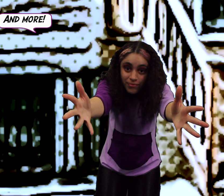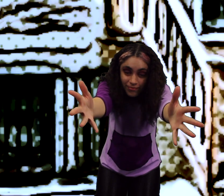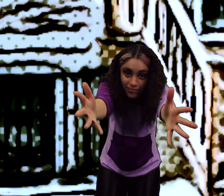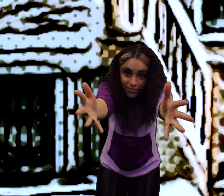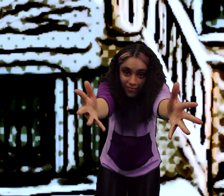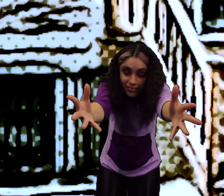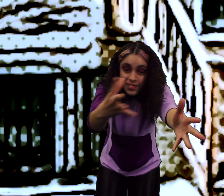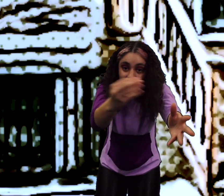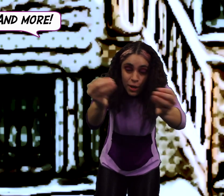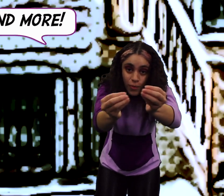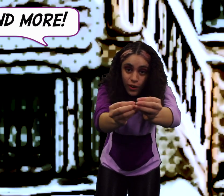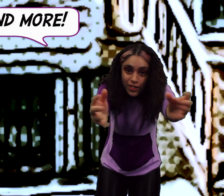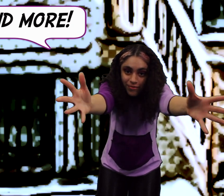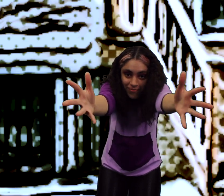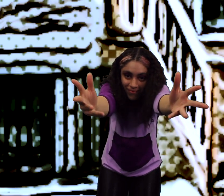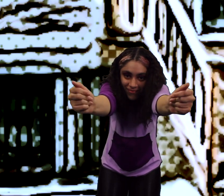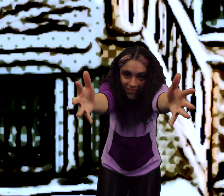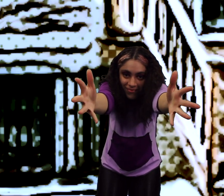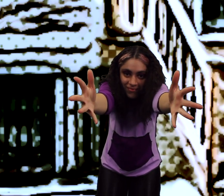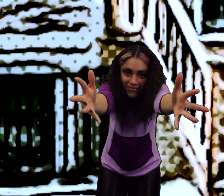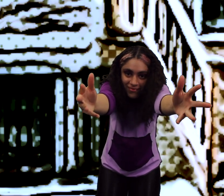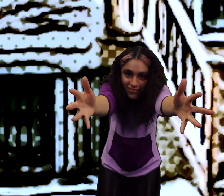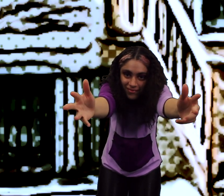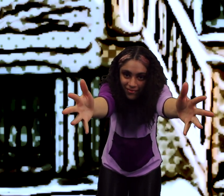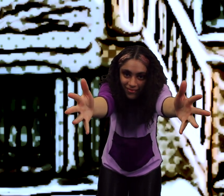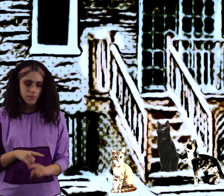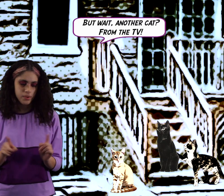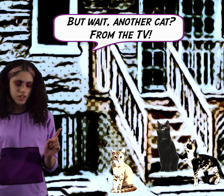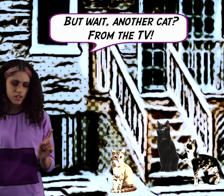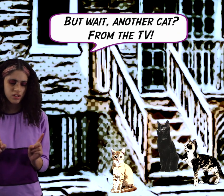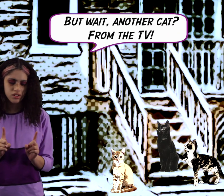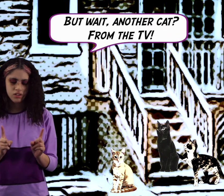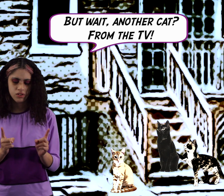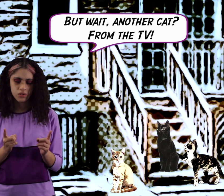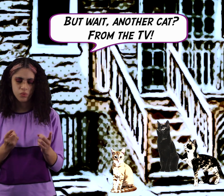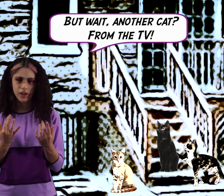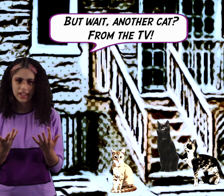and more more but wait